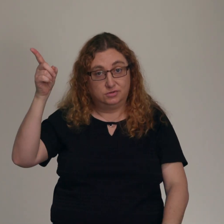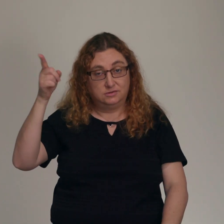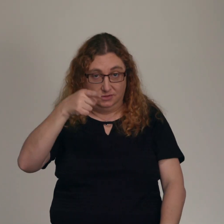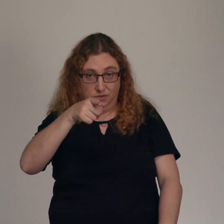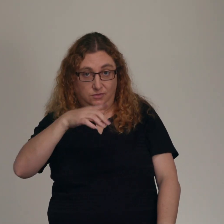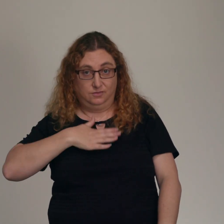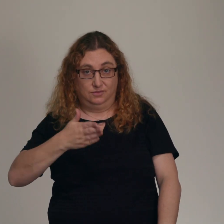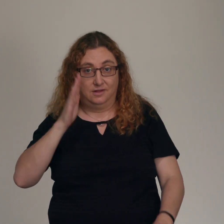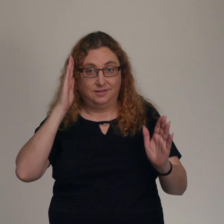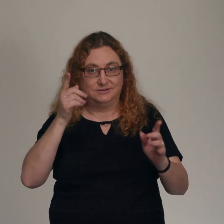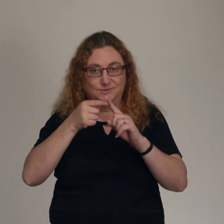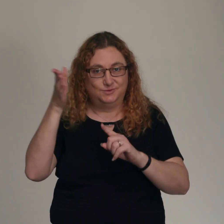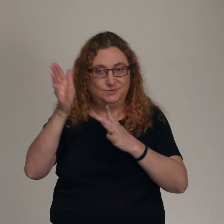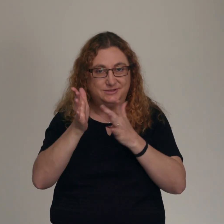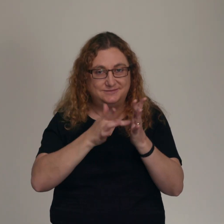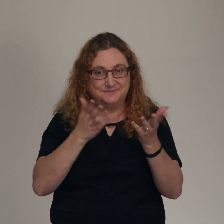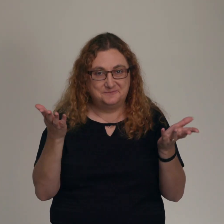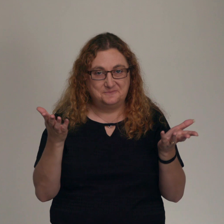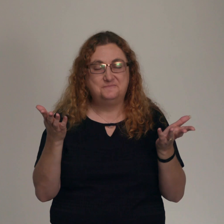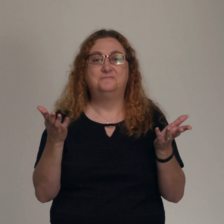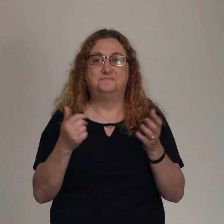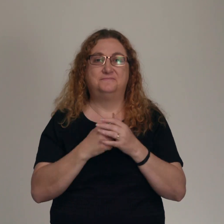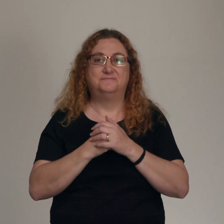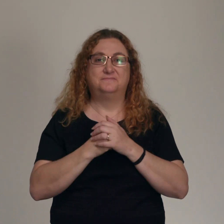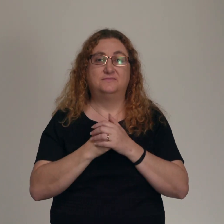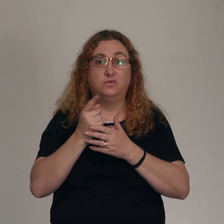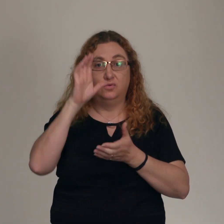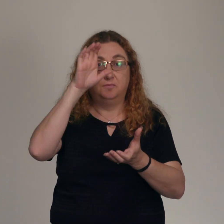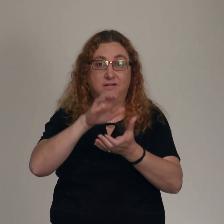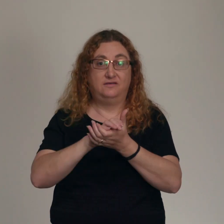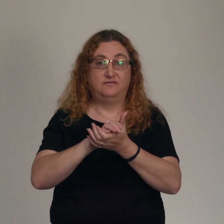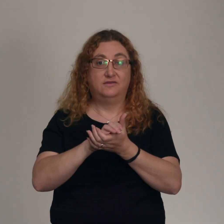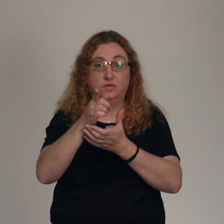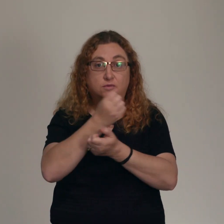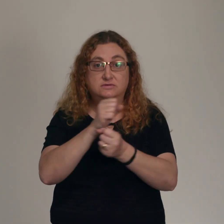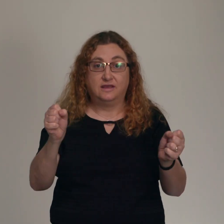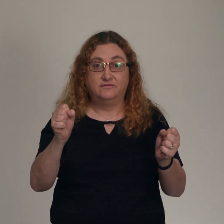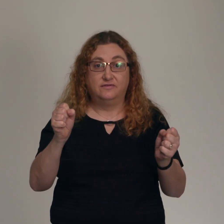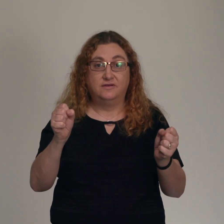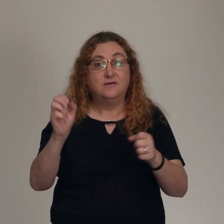Do we believe that our salvation is by grace through faith unto obedience